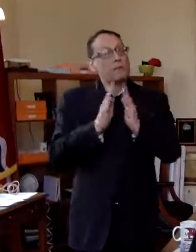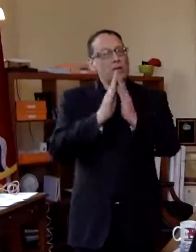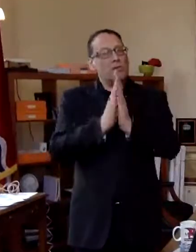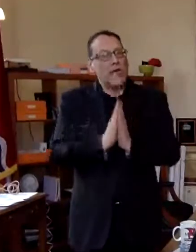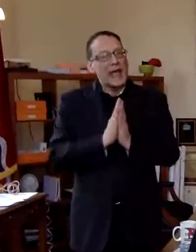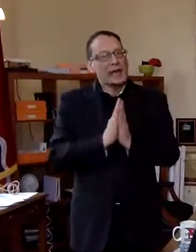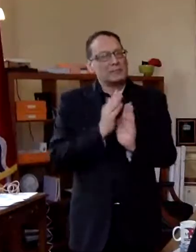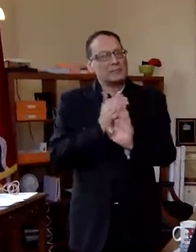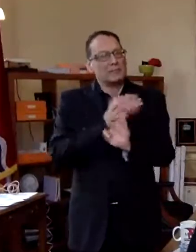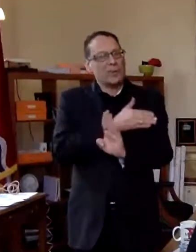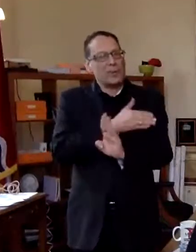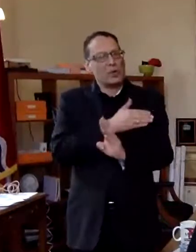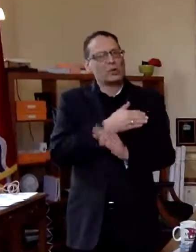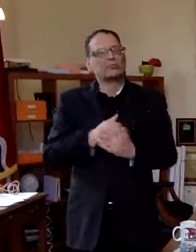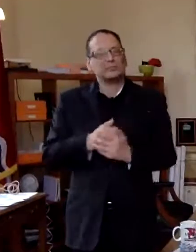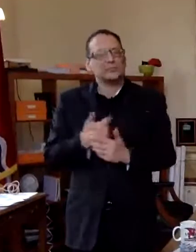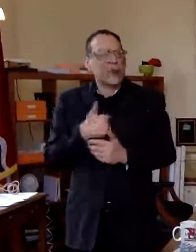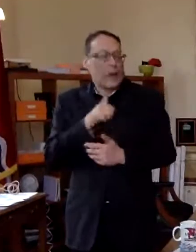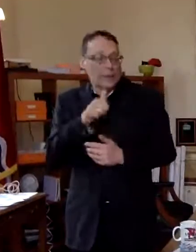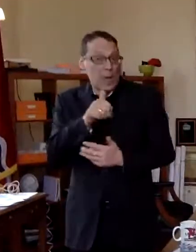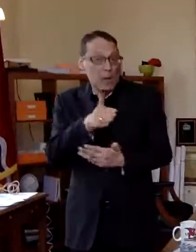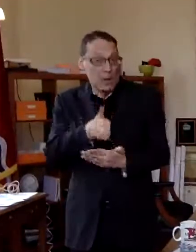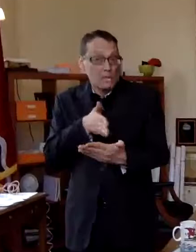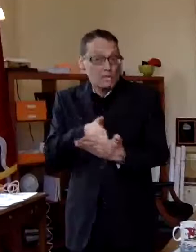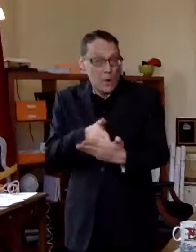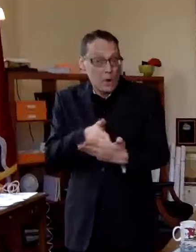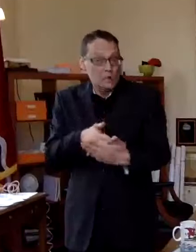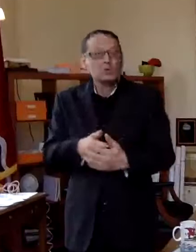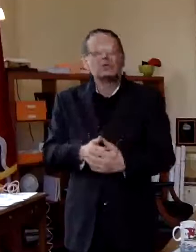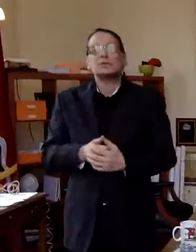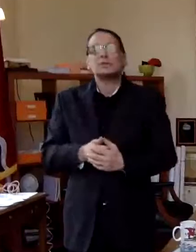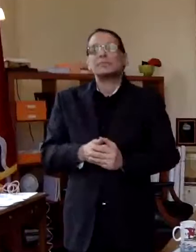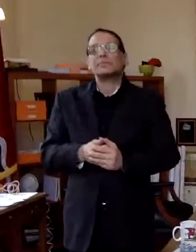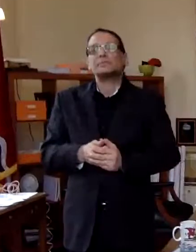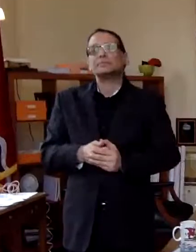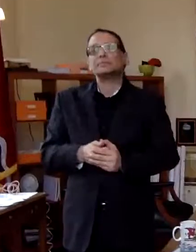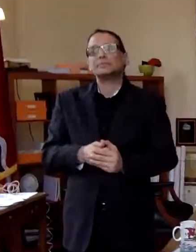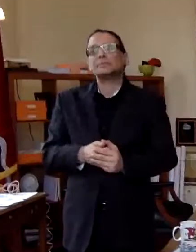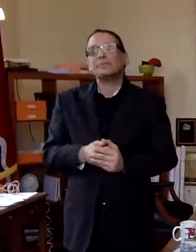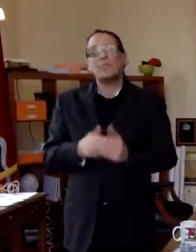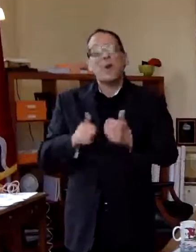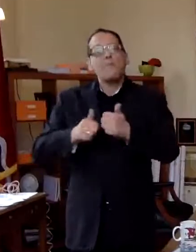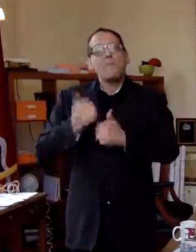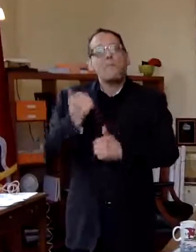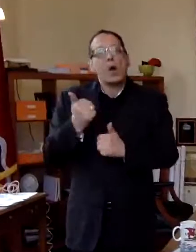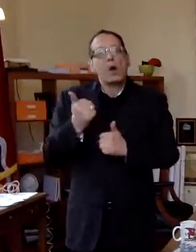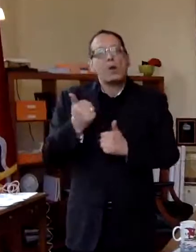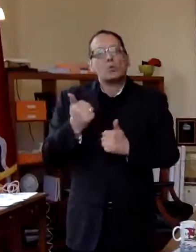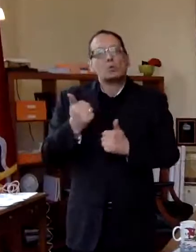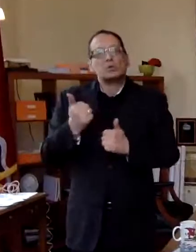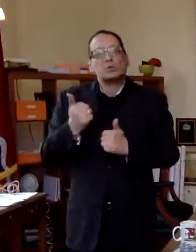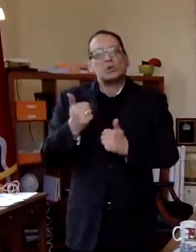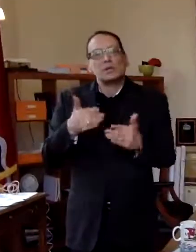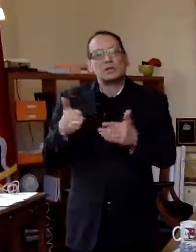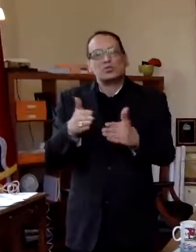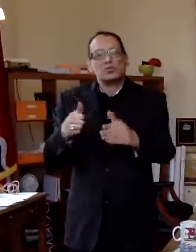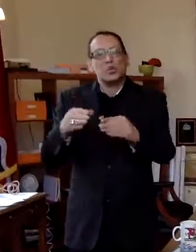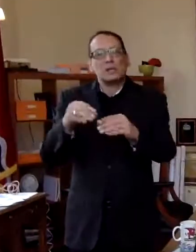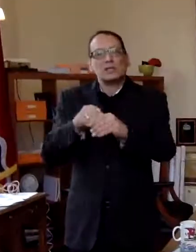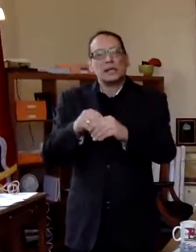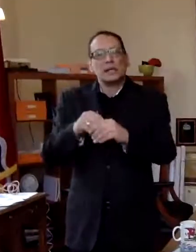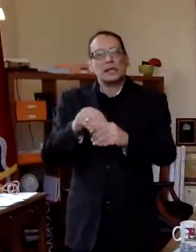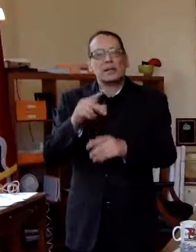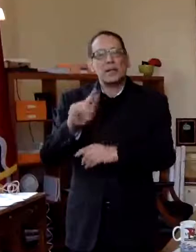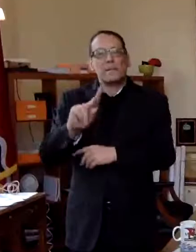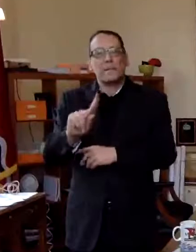city streets most of you probably know that we have closed uh most of the streets in the major parks crondelet